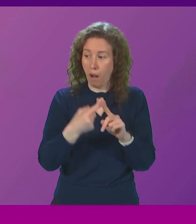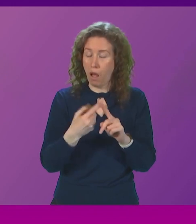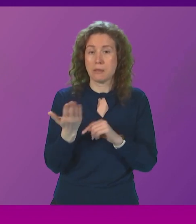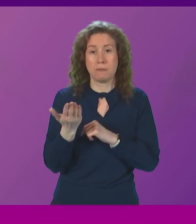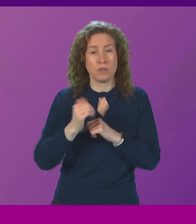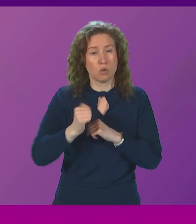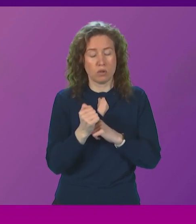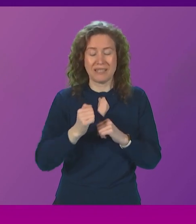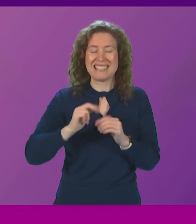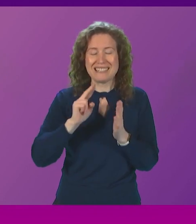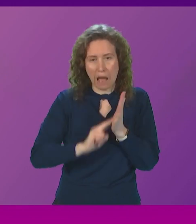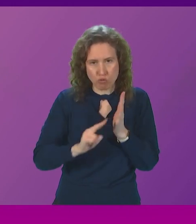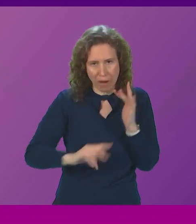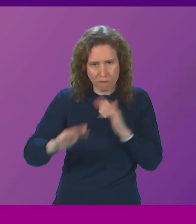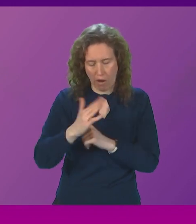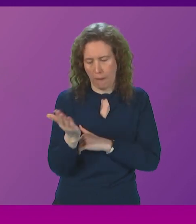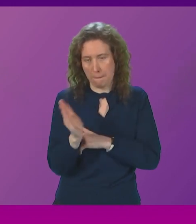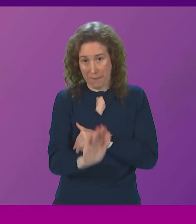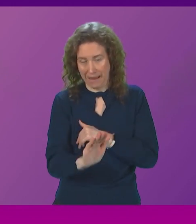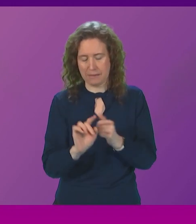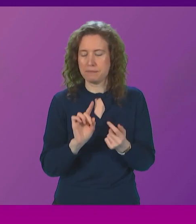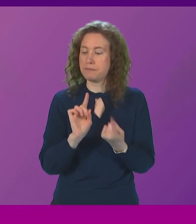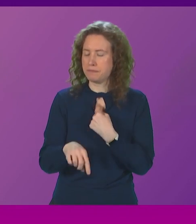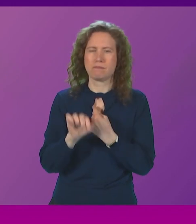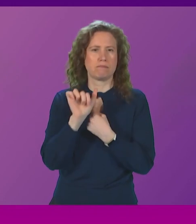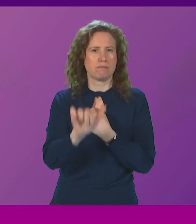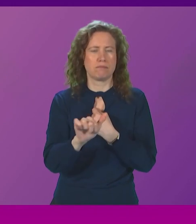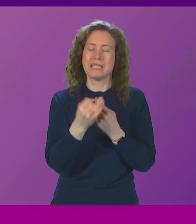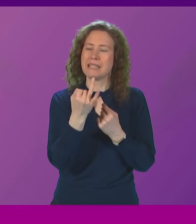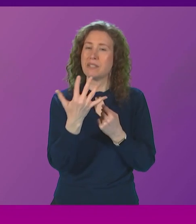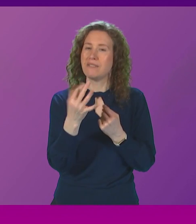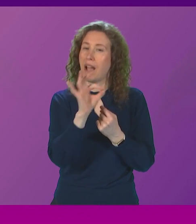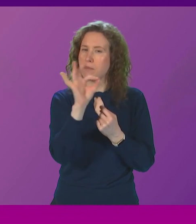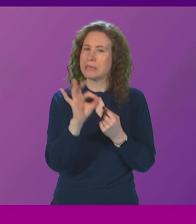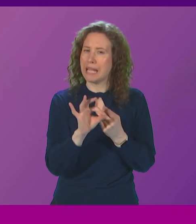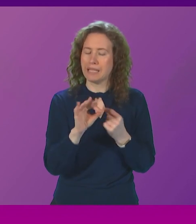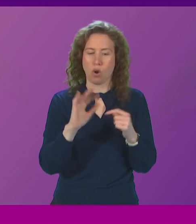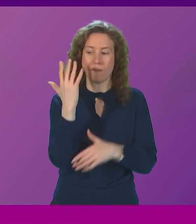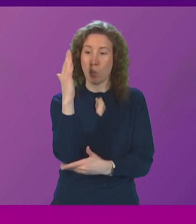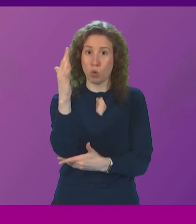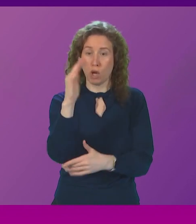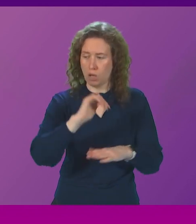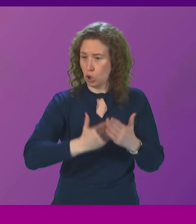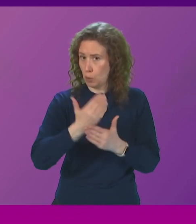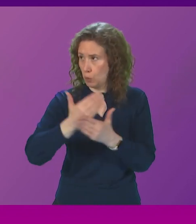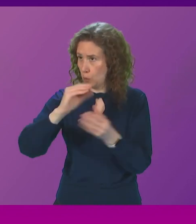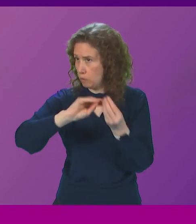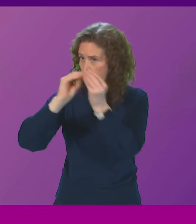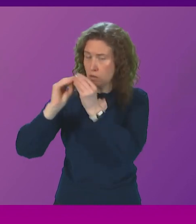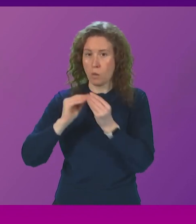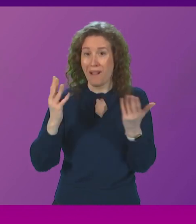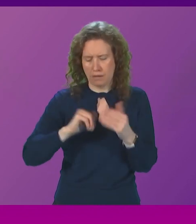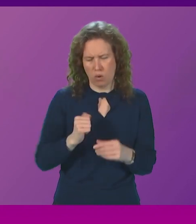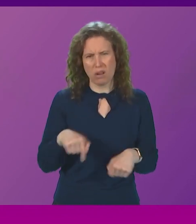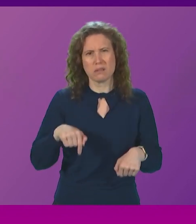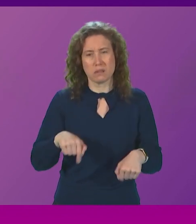natural environment first minister yes absolutely more than 75% of woodland creation across the UK is currently